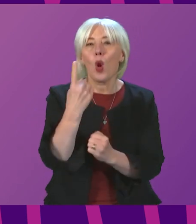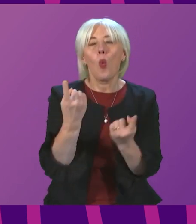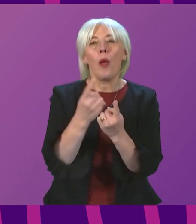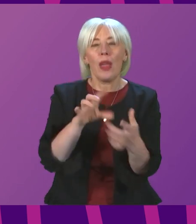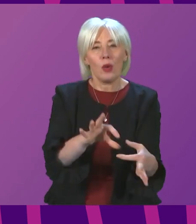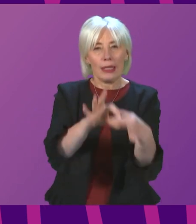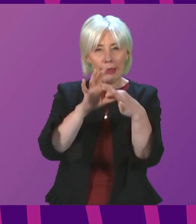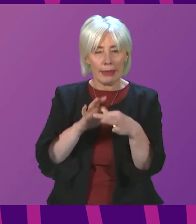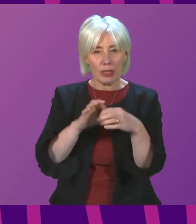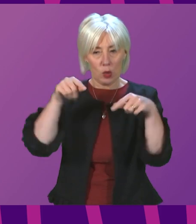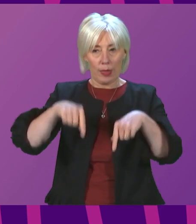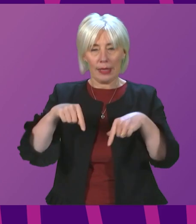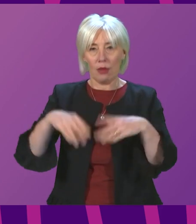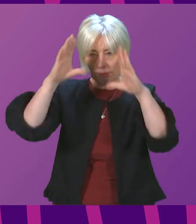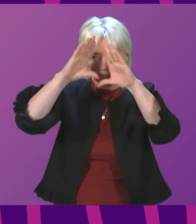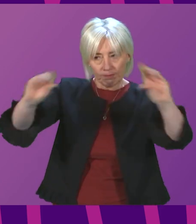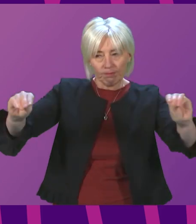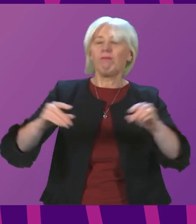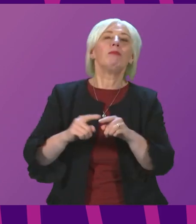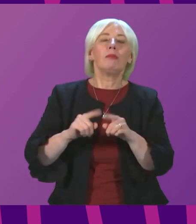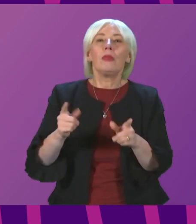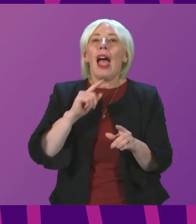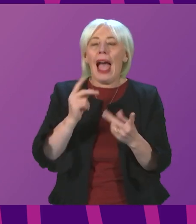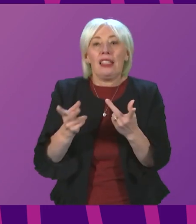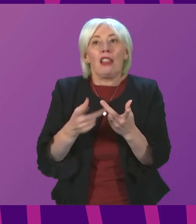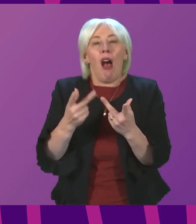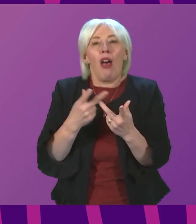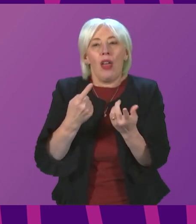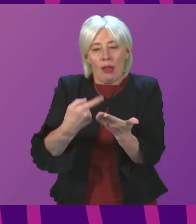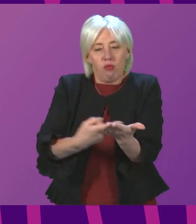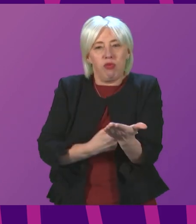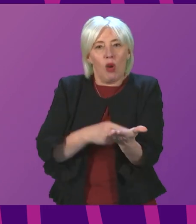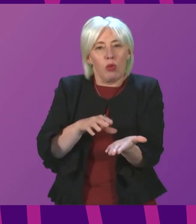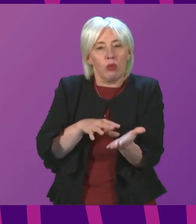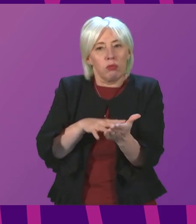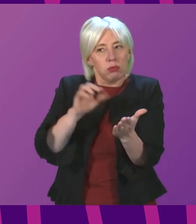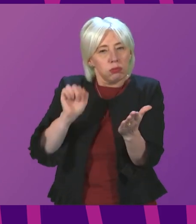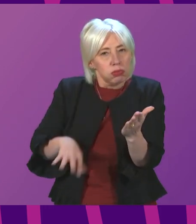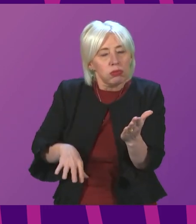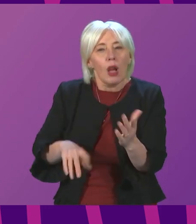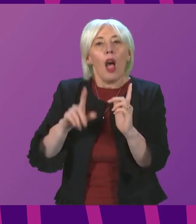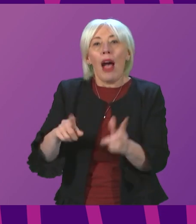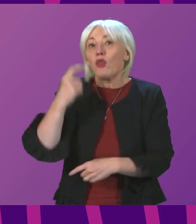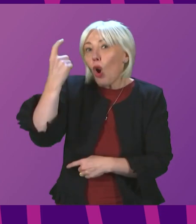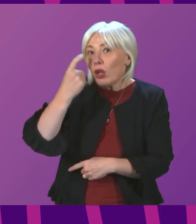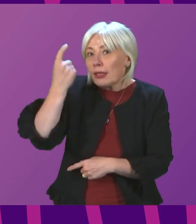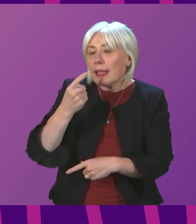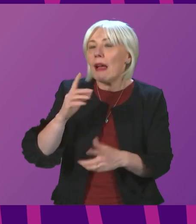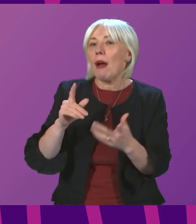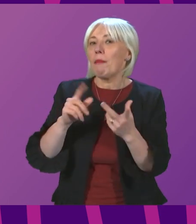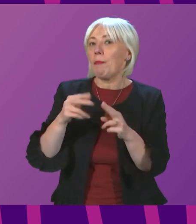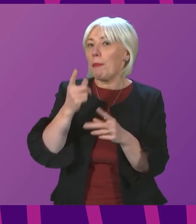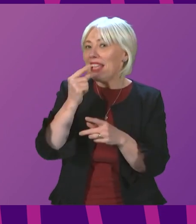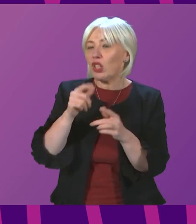to Parliament's attention today. As we do lift these other protective measures, it will be necessary to consider again if extending